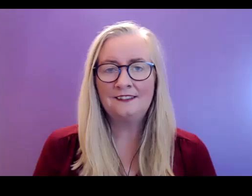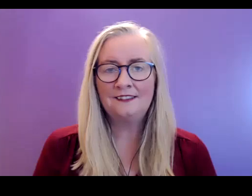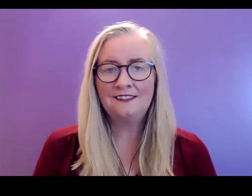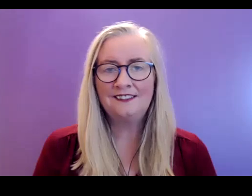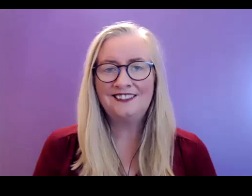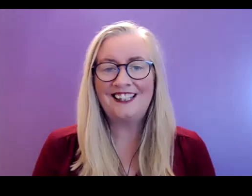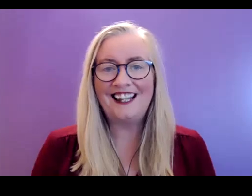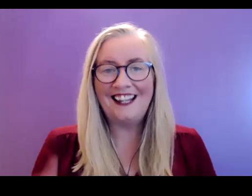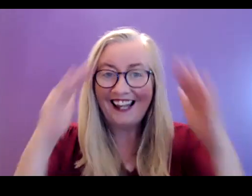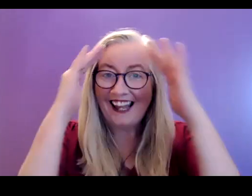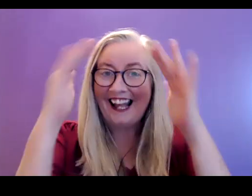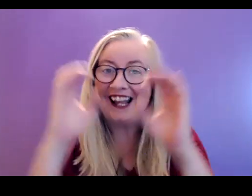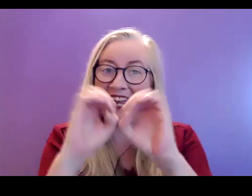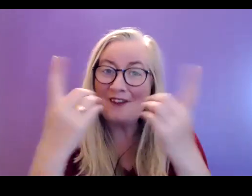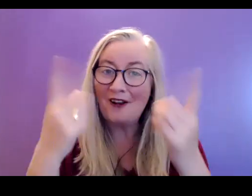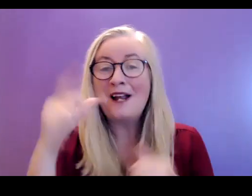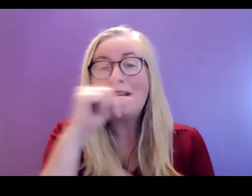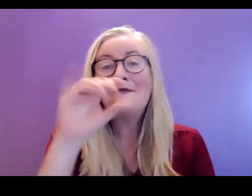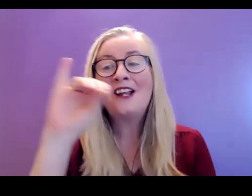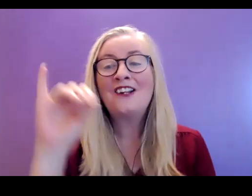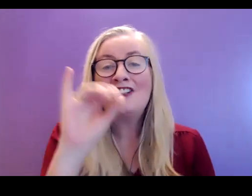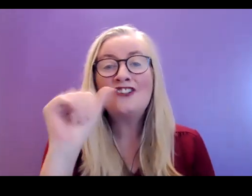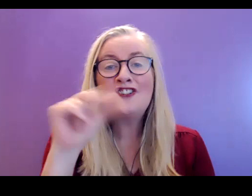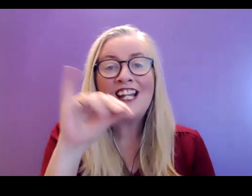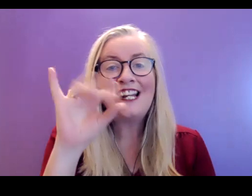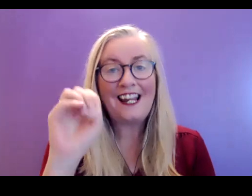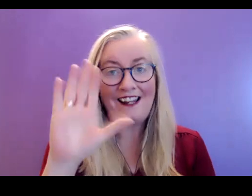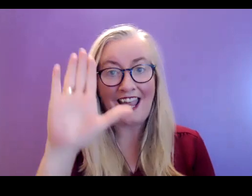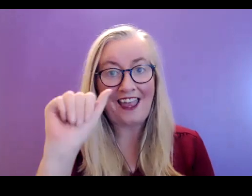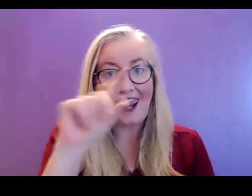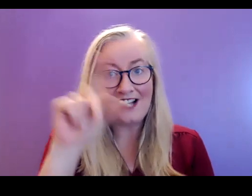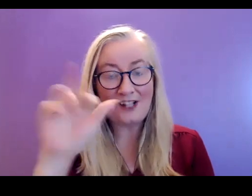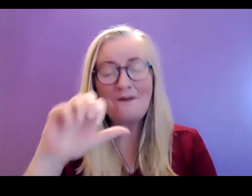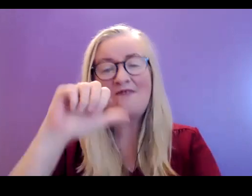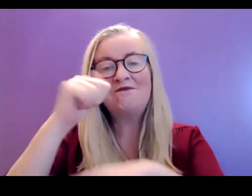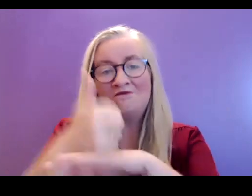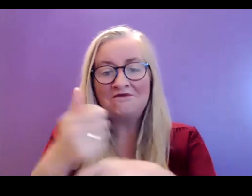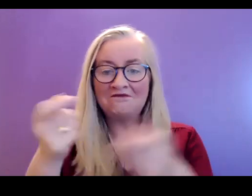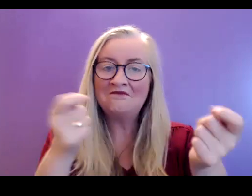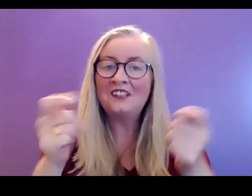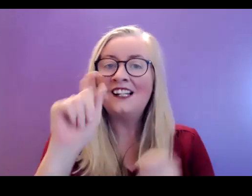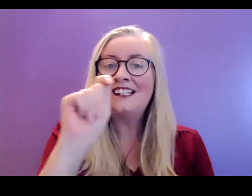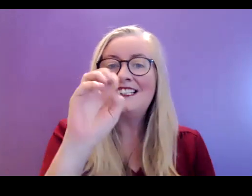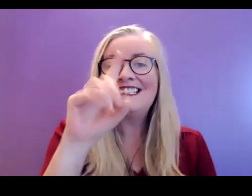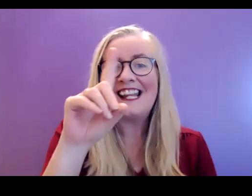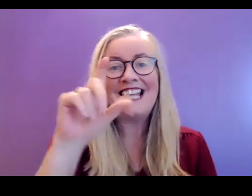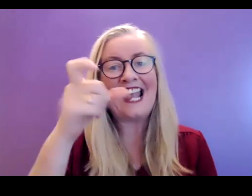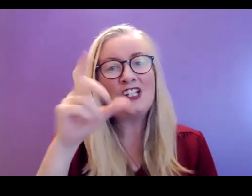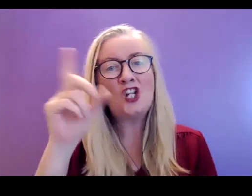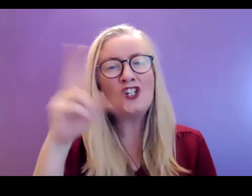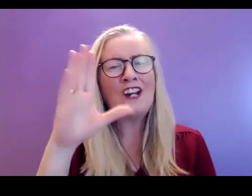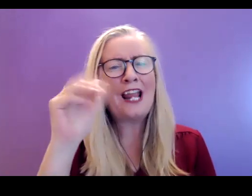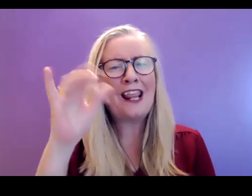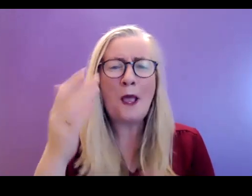Hello everyone, my name is Janie Lazar and I am founder and curator of TEDx Dunleary, which you may